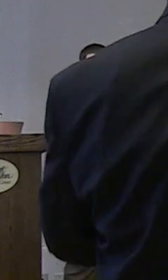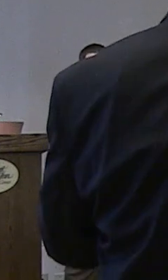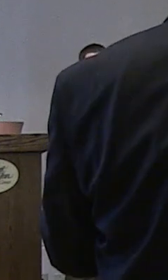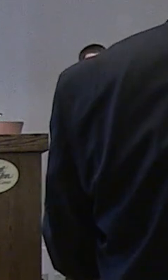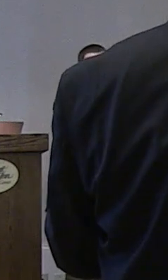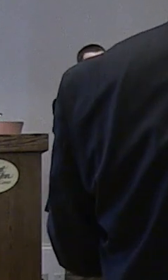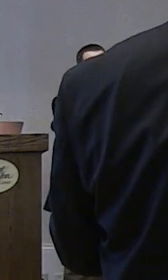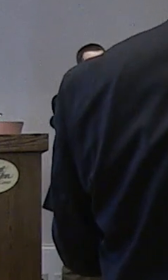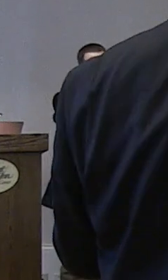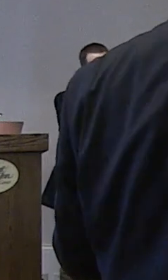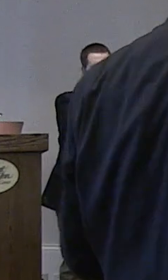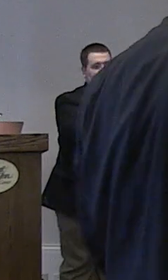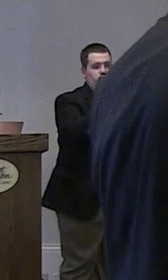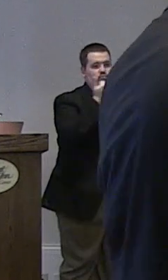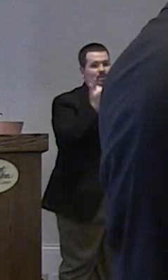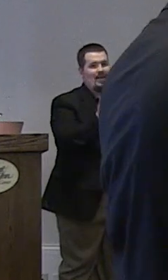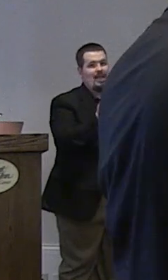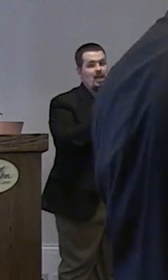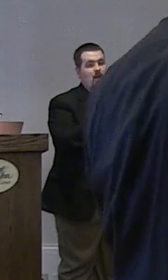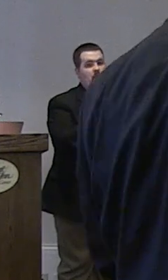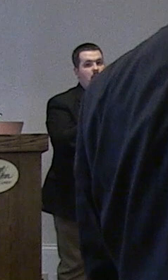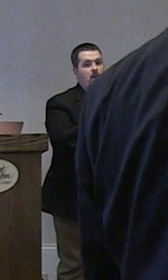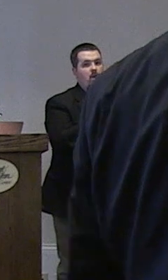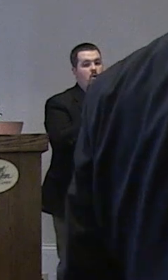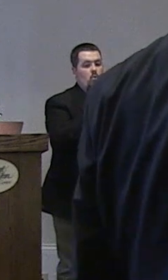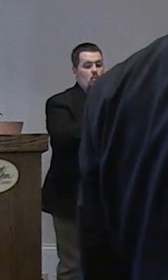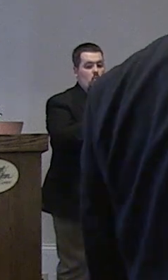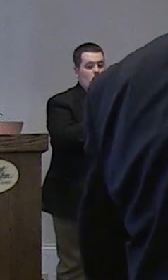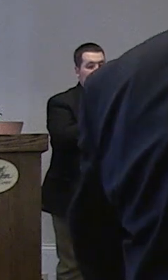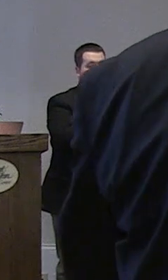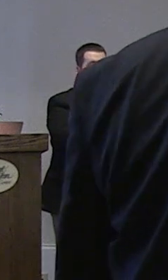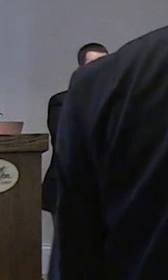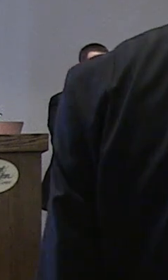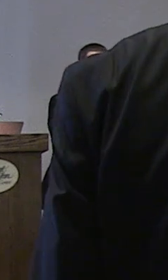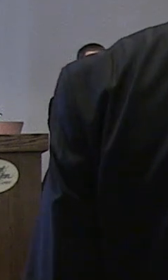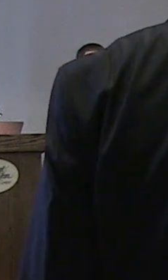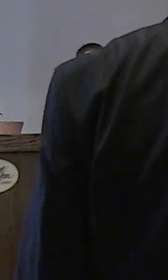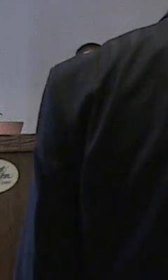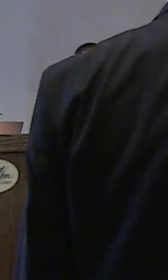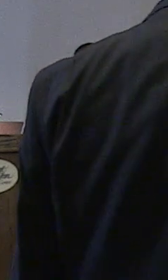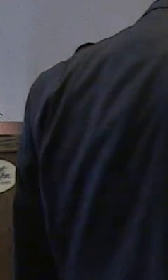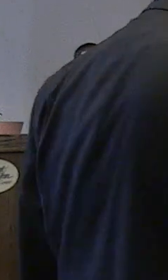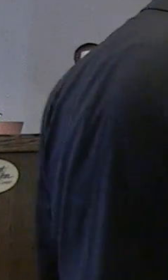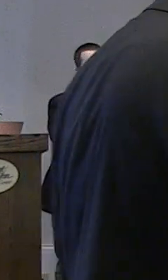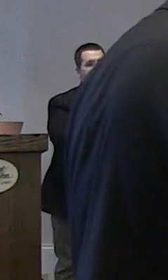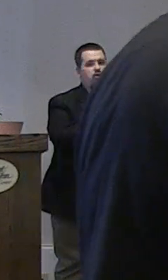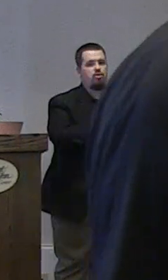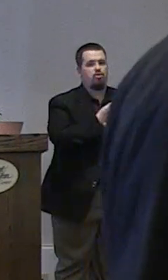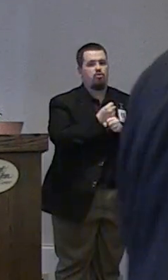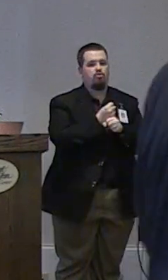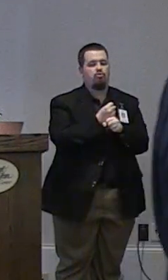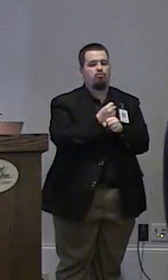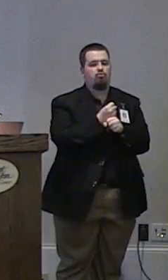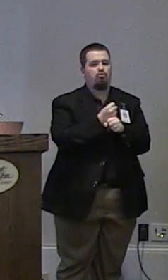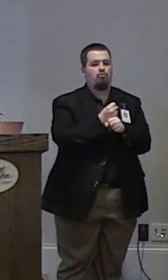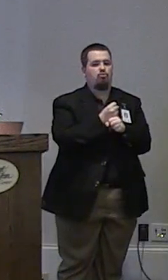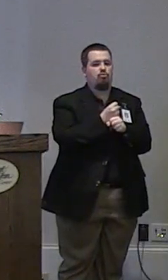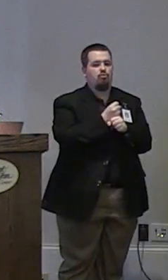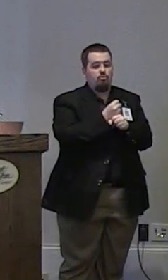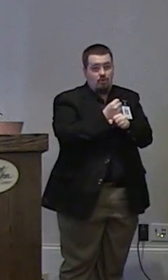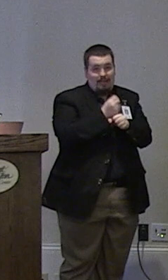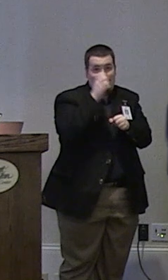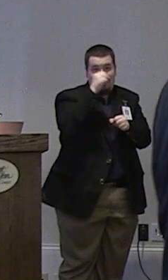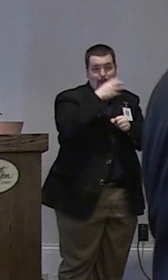place right now that we have been working against the last several years and that i